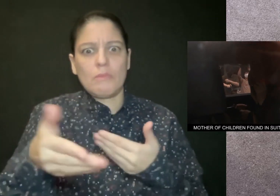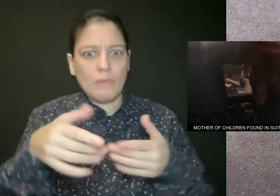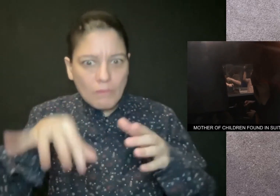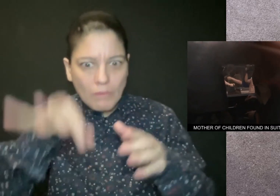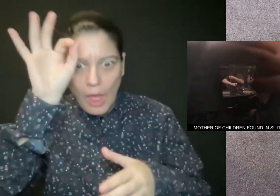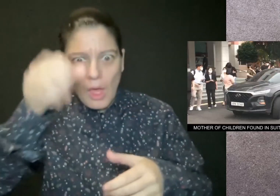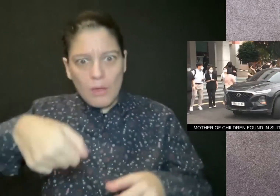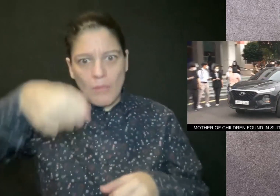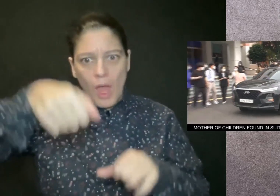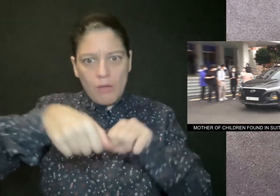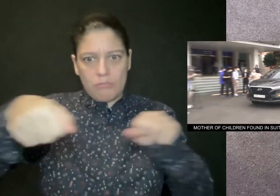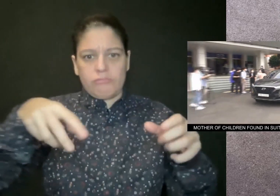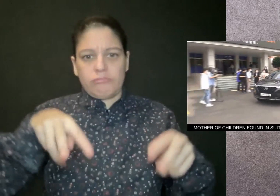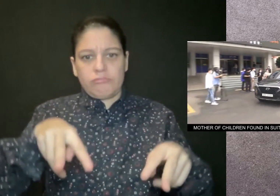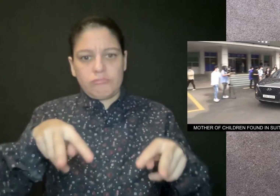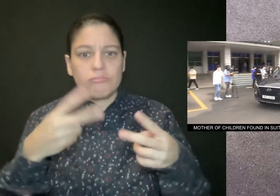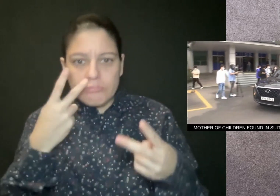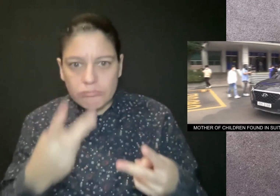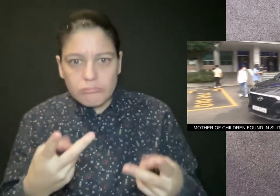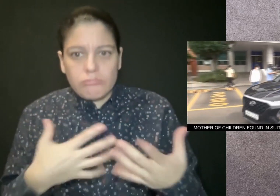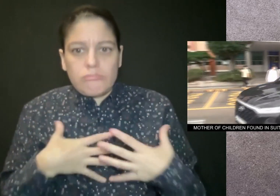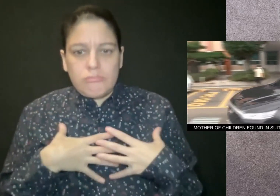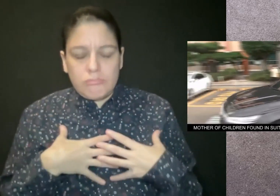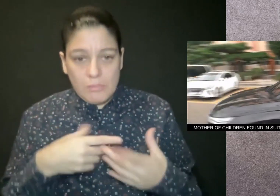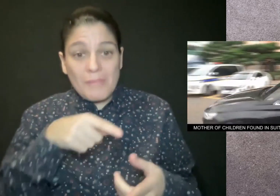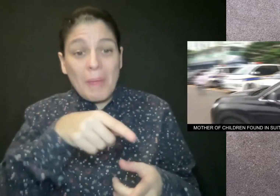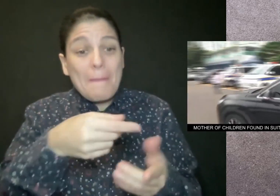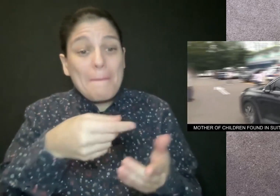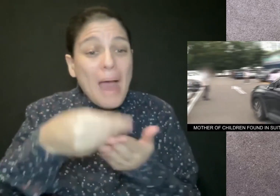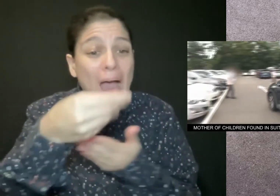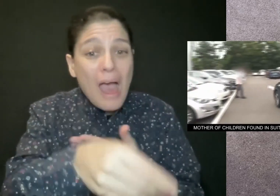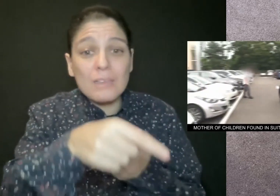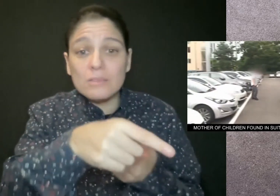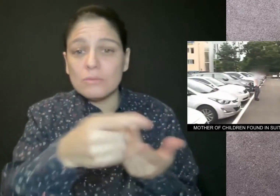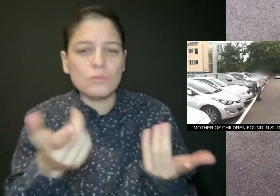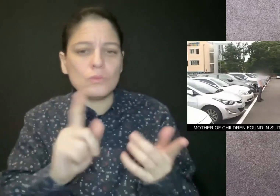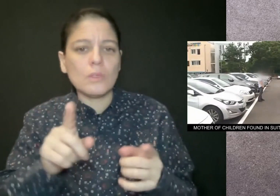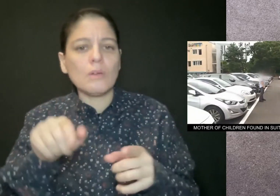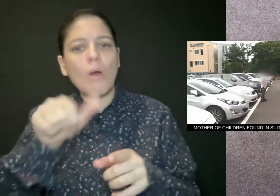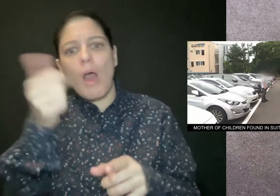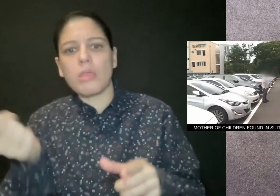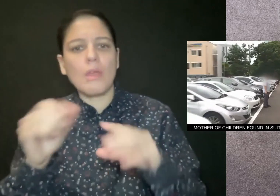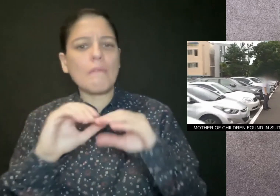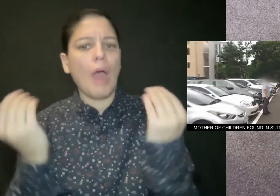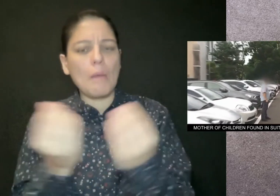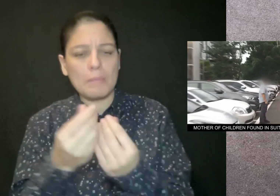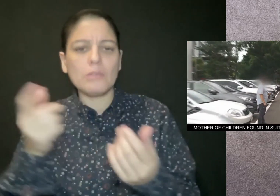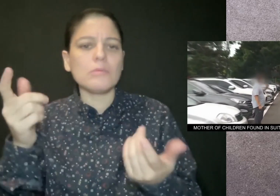bodies were discovered in suitcases bought by a family at an auction in Auckland.